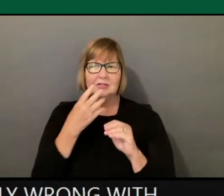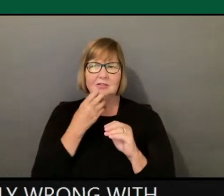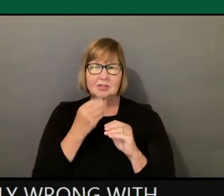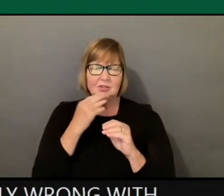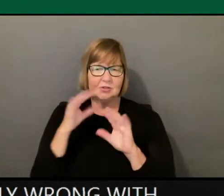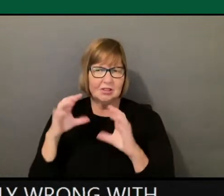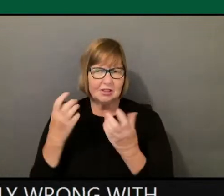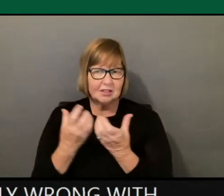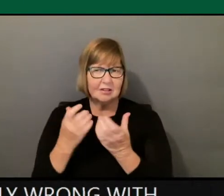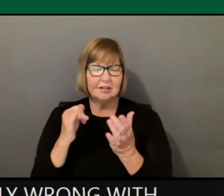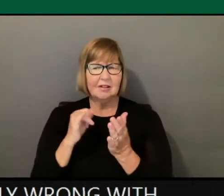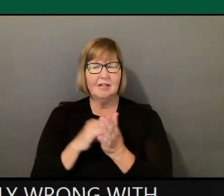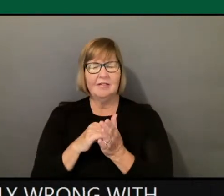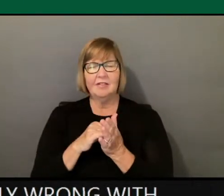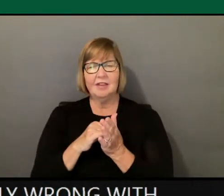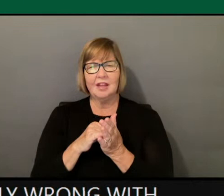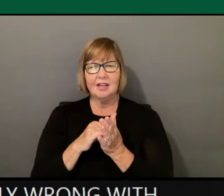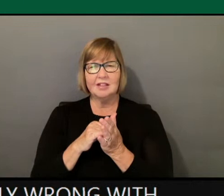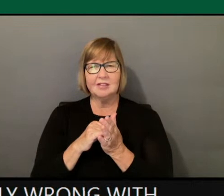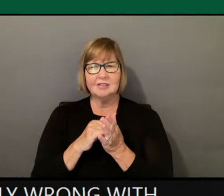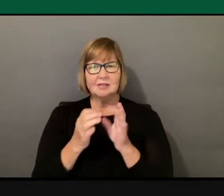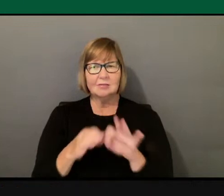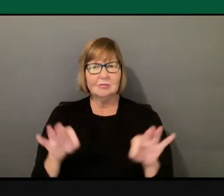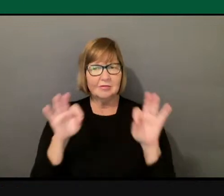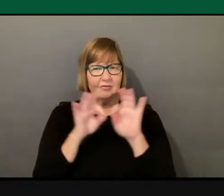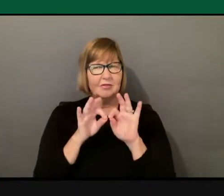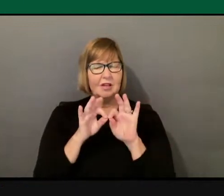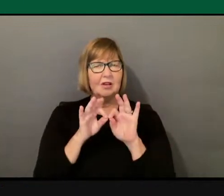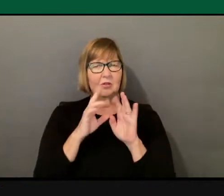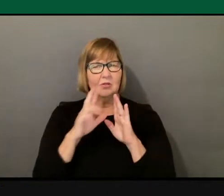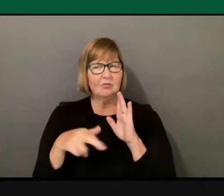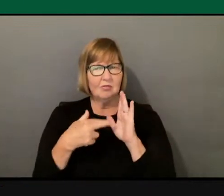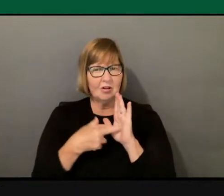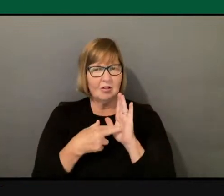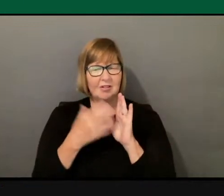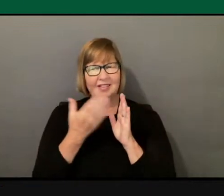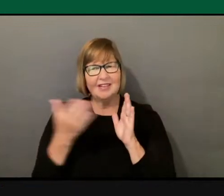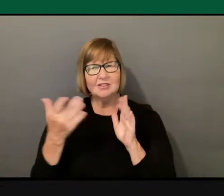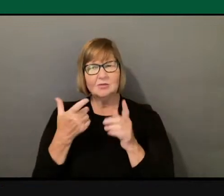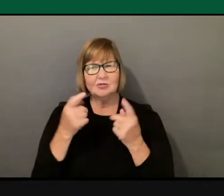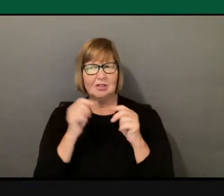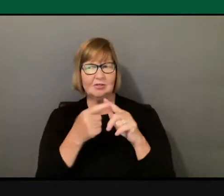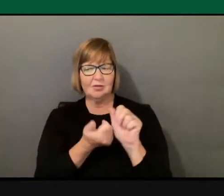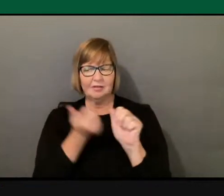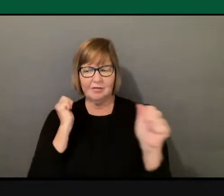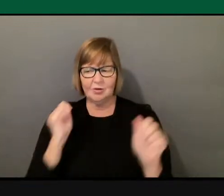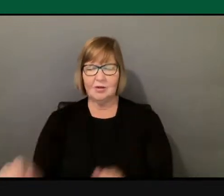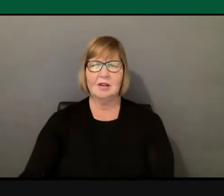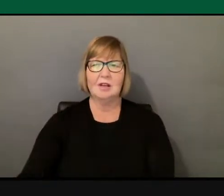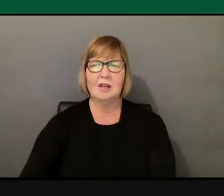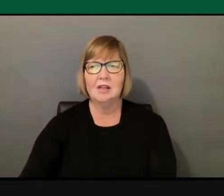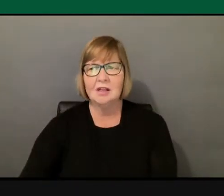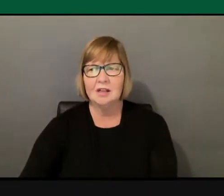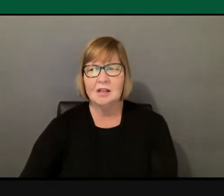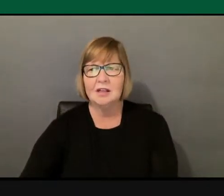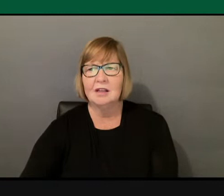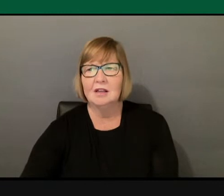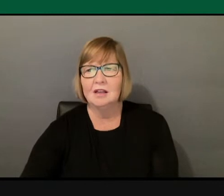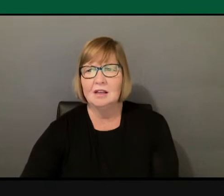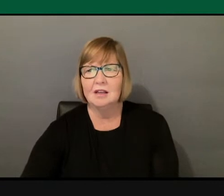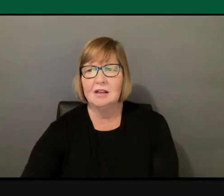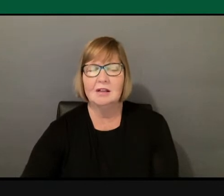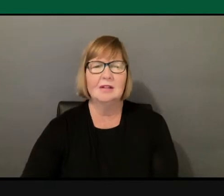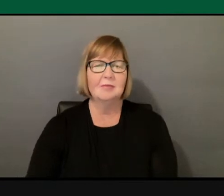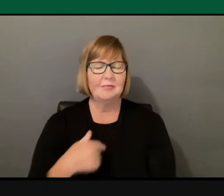in Western tradition of all things that we're trying to get away from. And so I worked through these texts